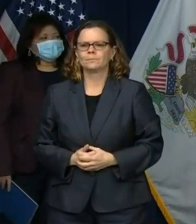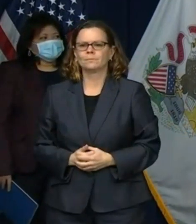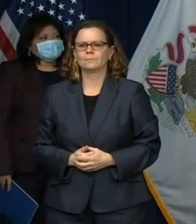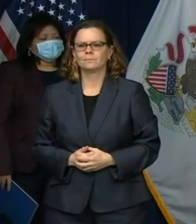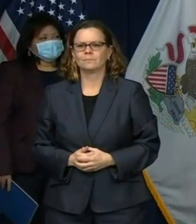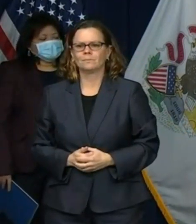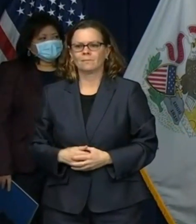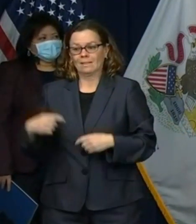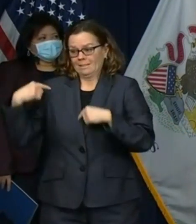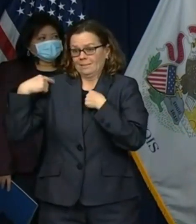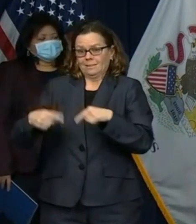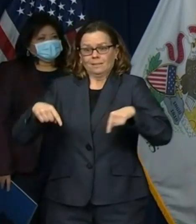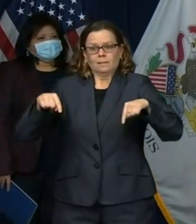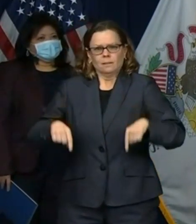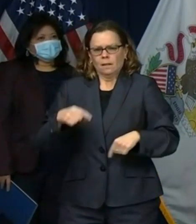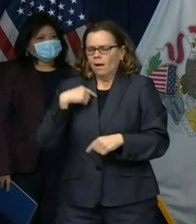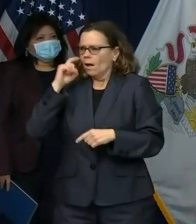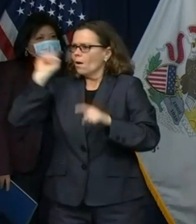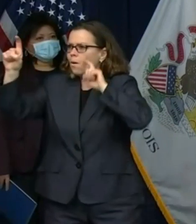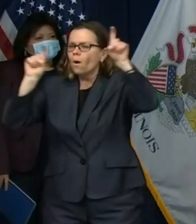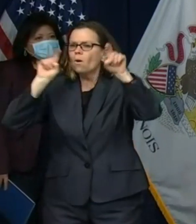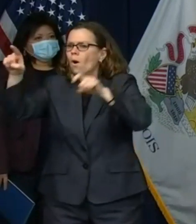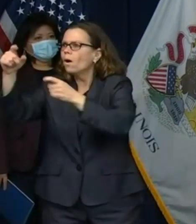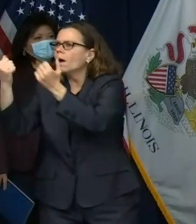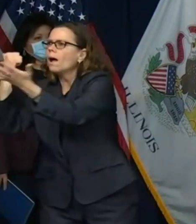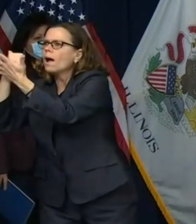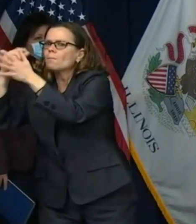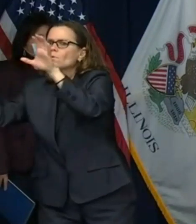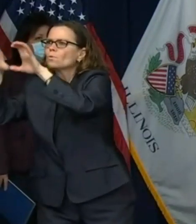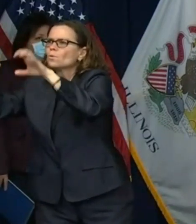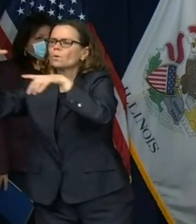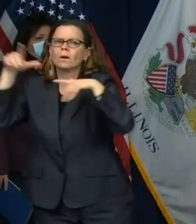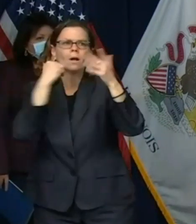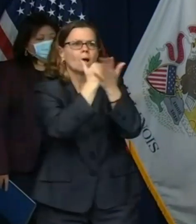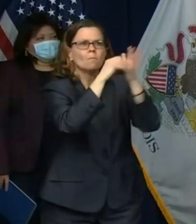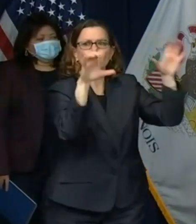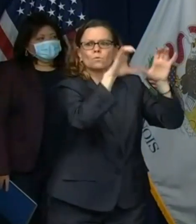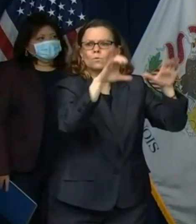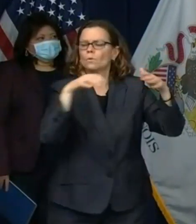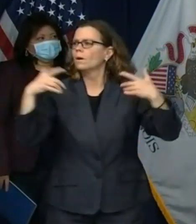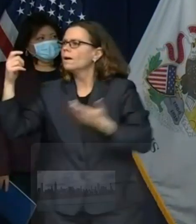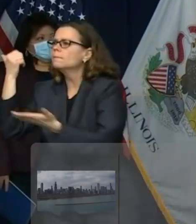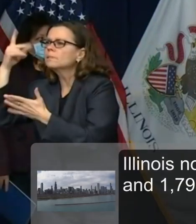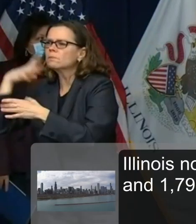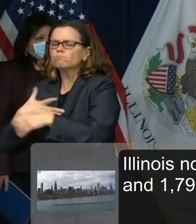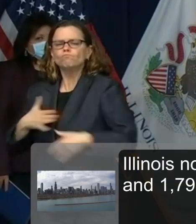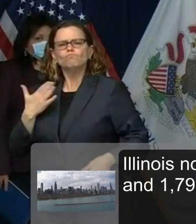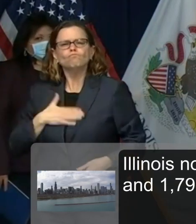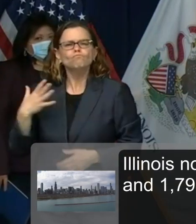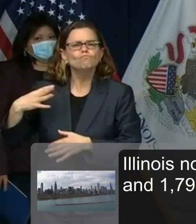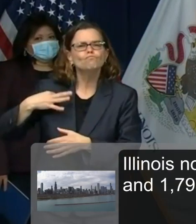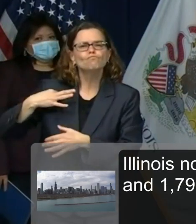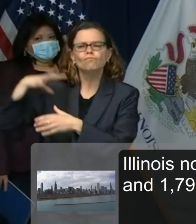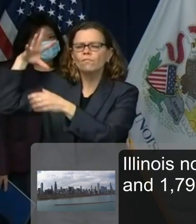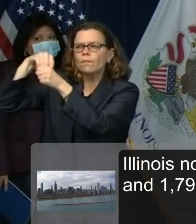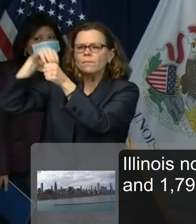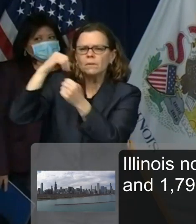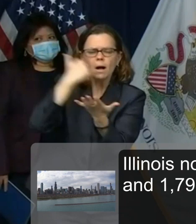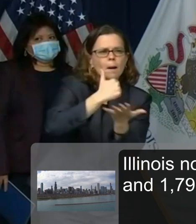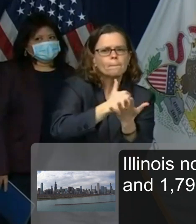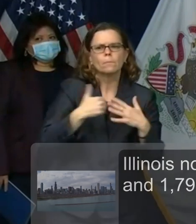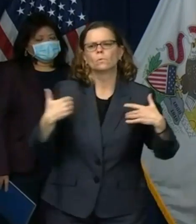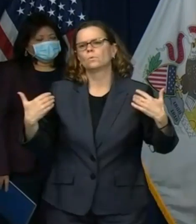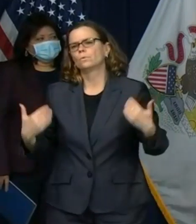outpouring of individual illinoisans reaching out to do what they can for their friends for their neighbors